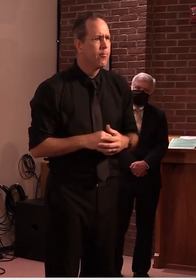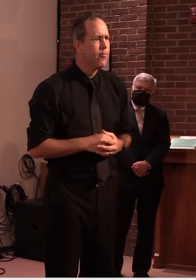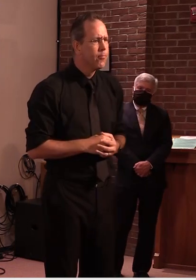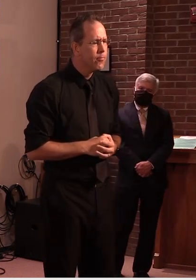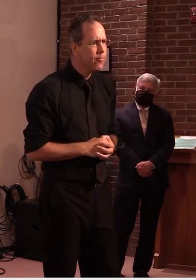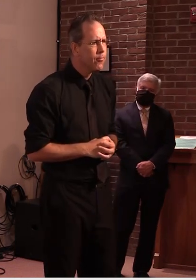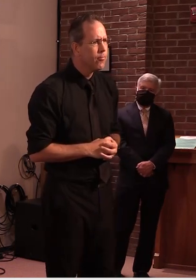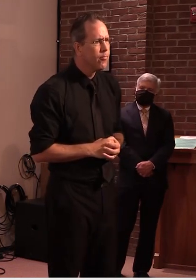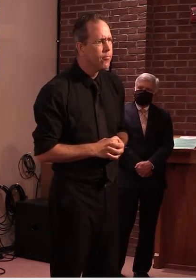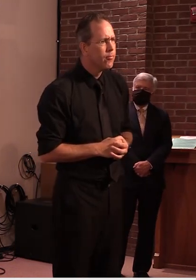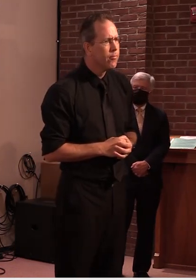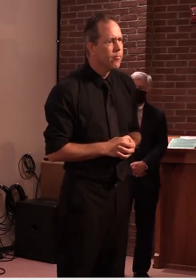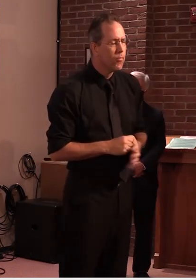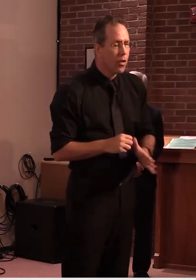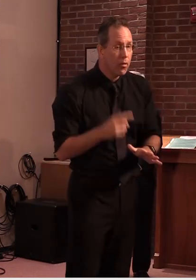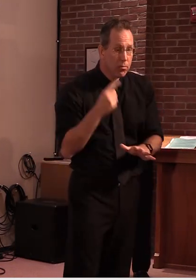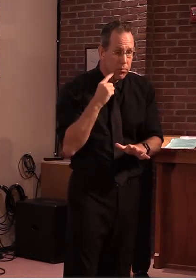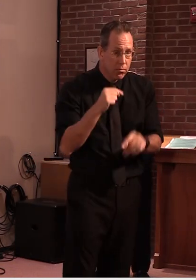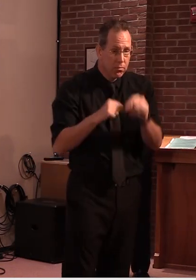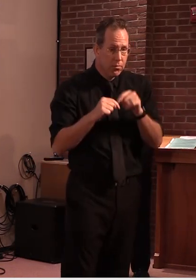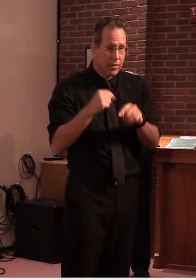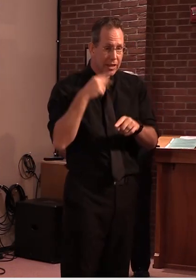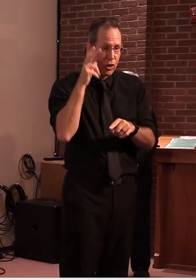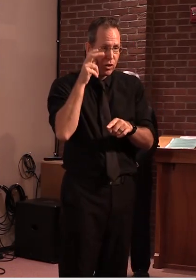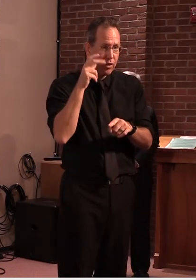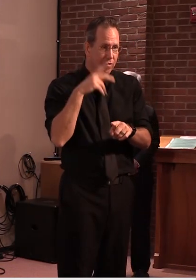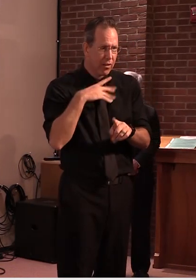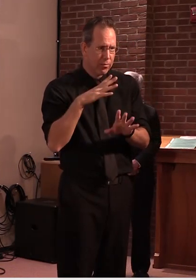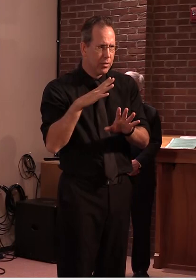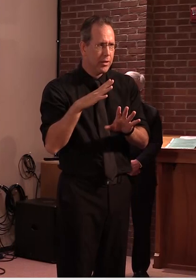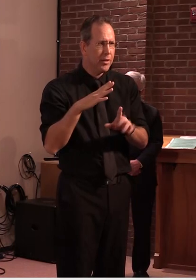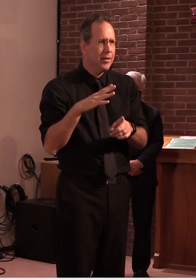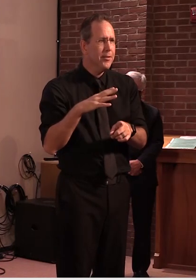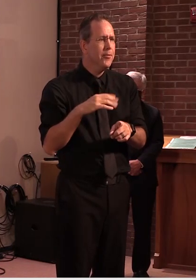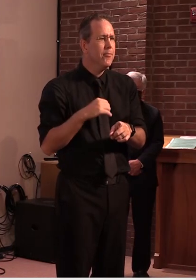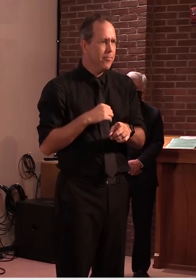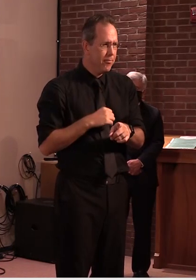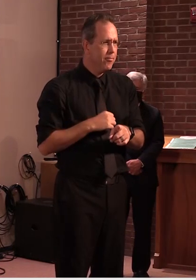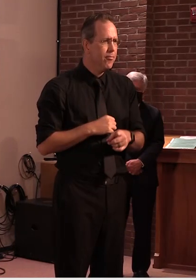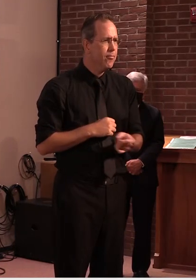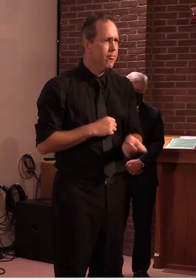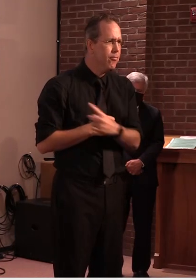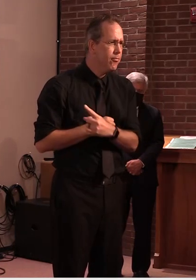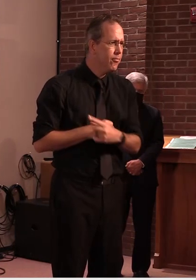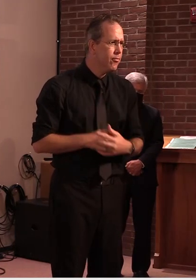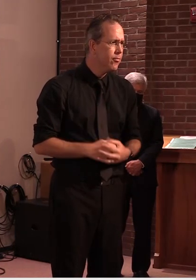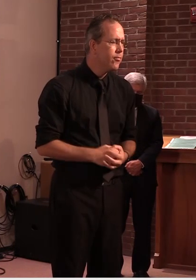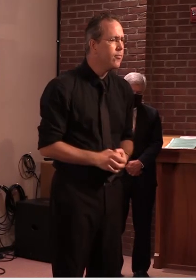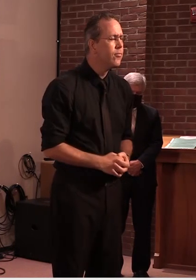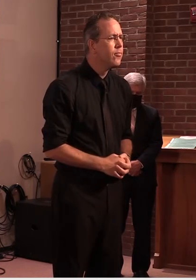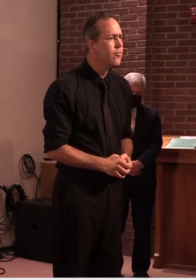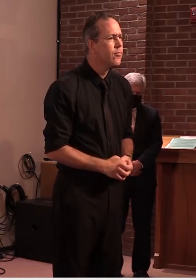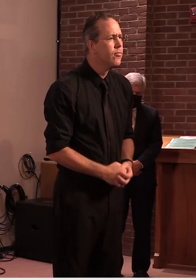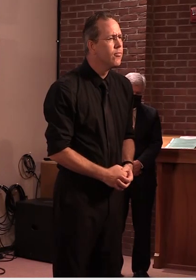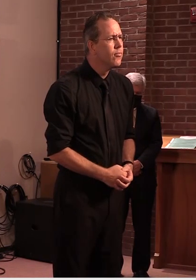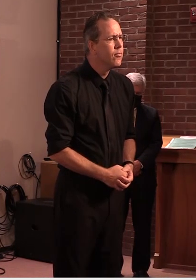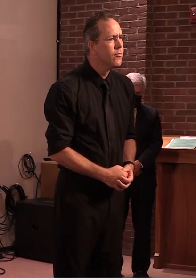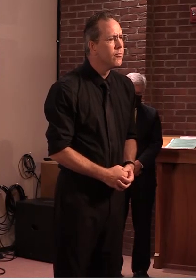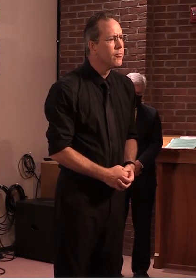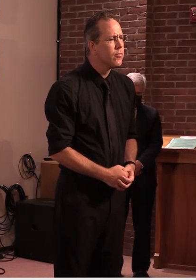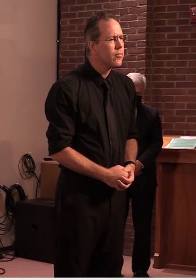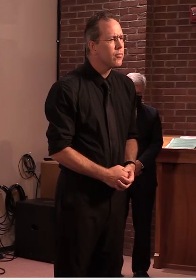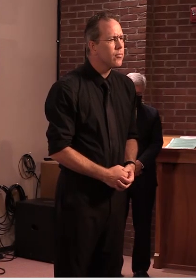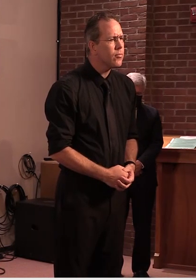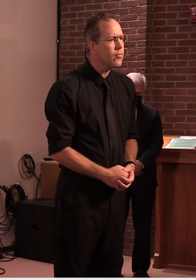i can um this is a question for commissioner baker um i wanted to ask what kind of conditions